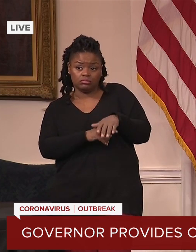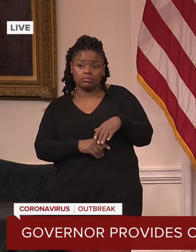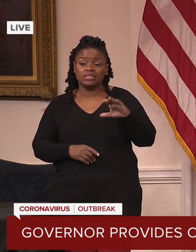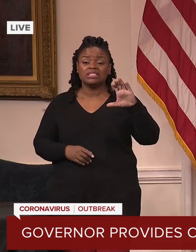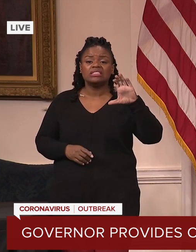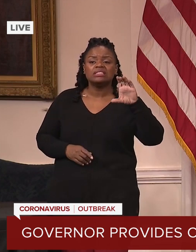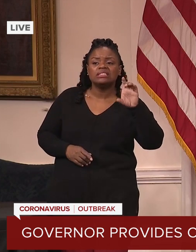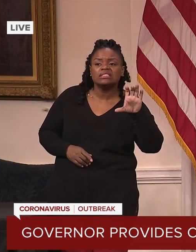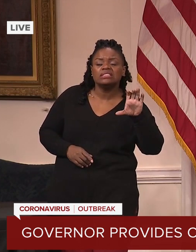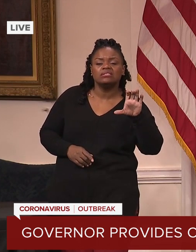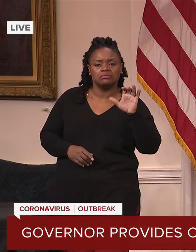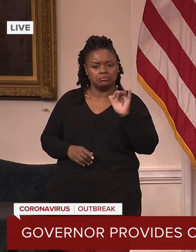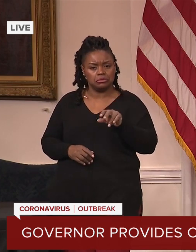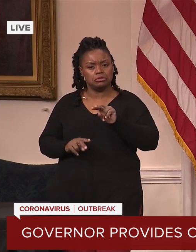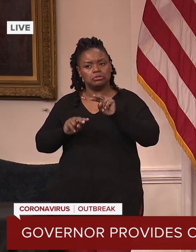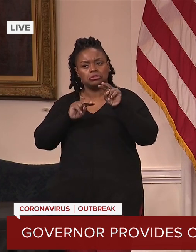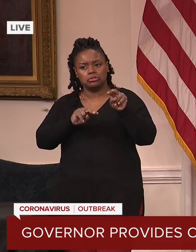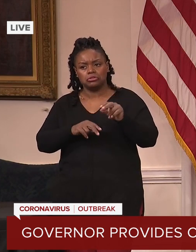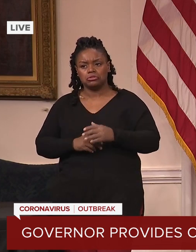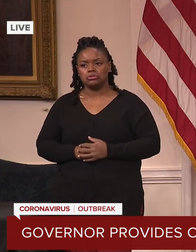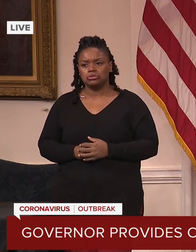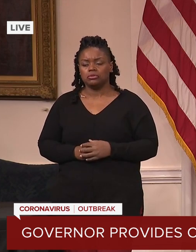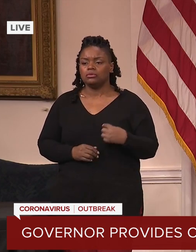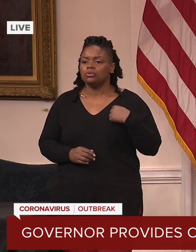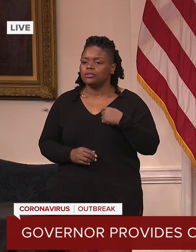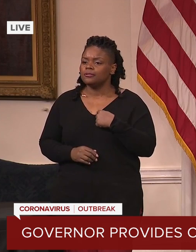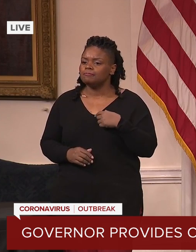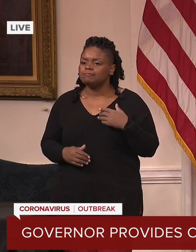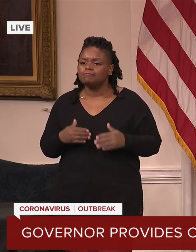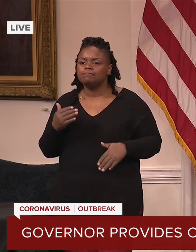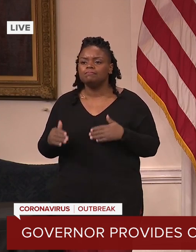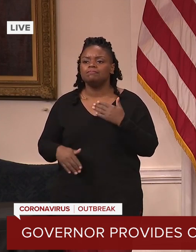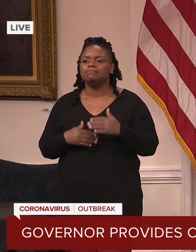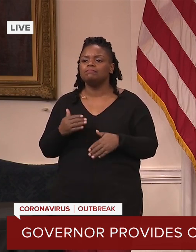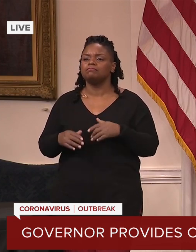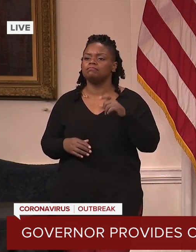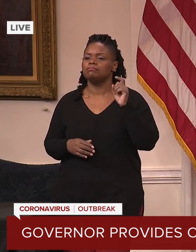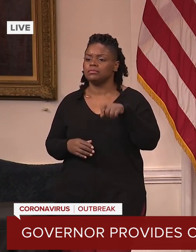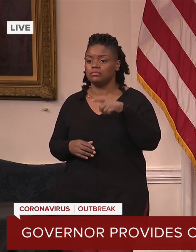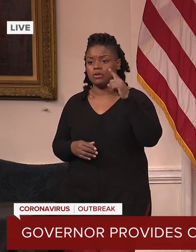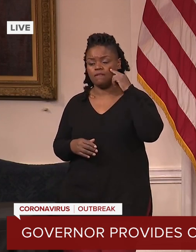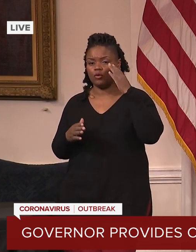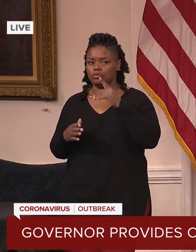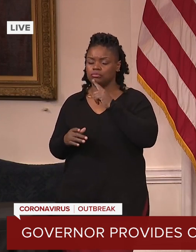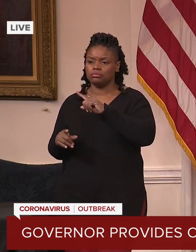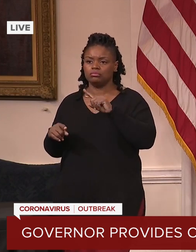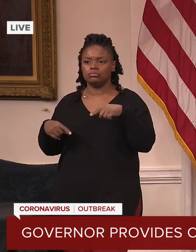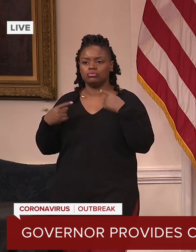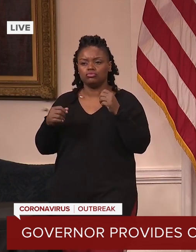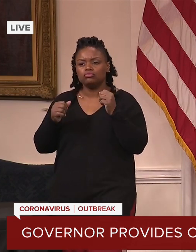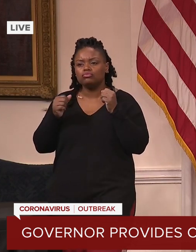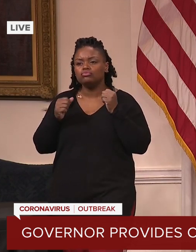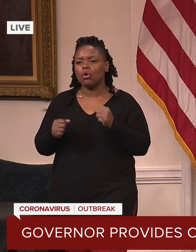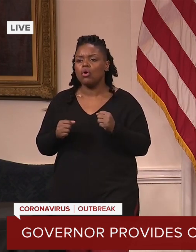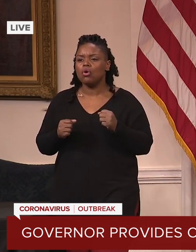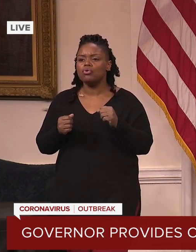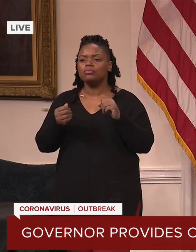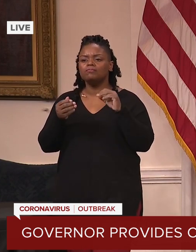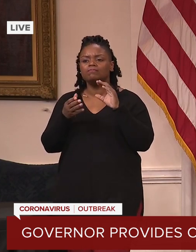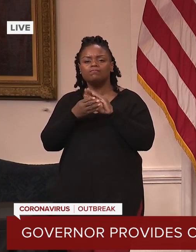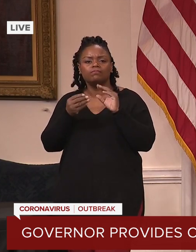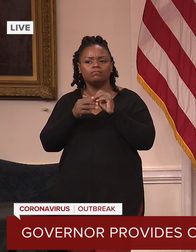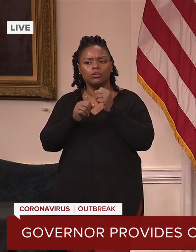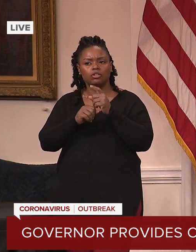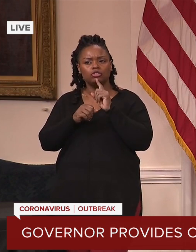still now in the early stages of ramping this up, the governor has been really strong in his messaging to all of